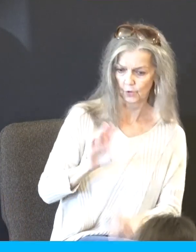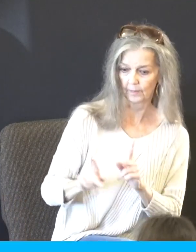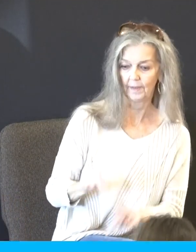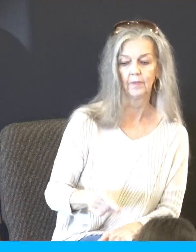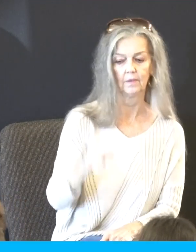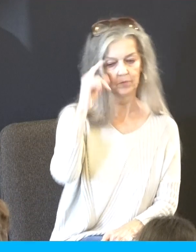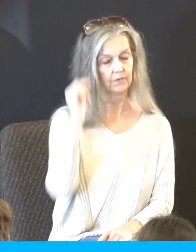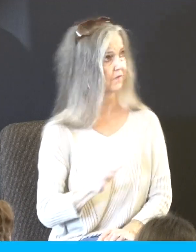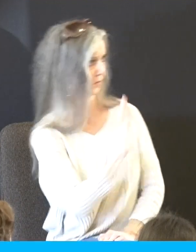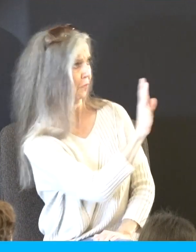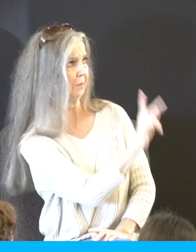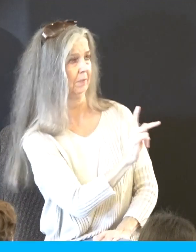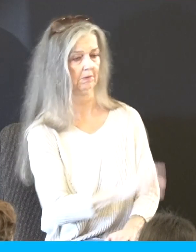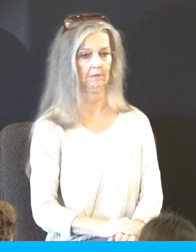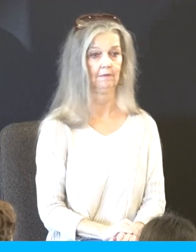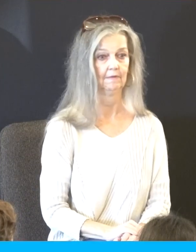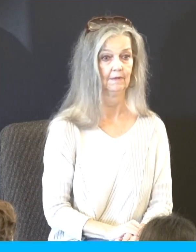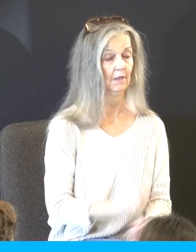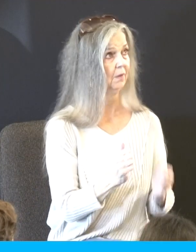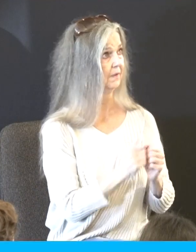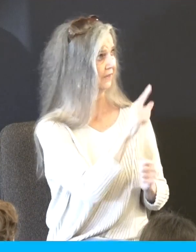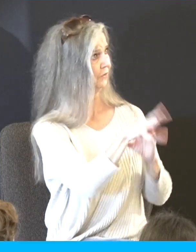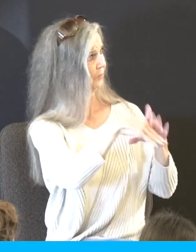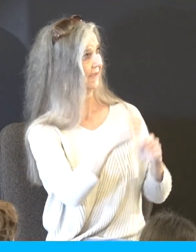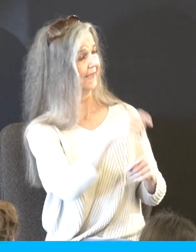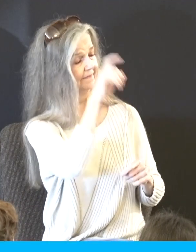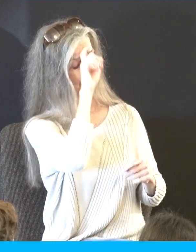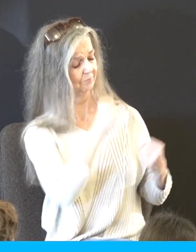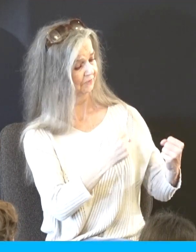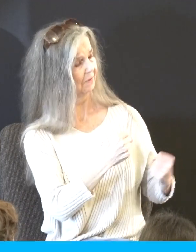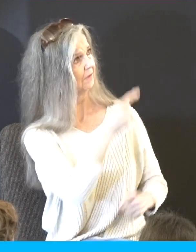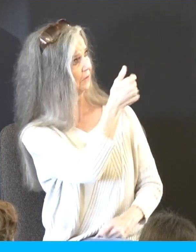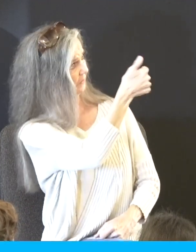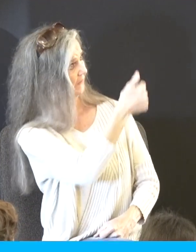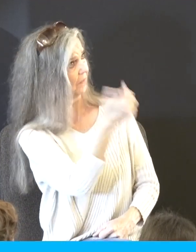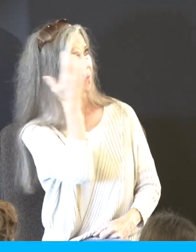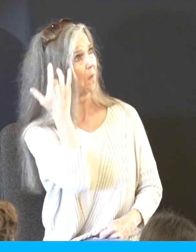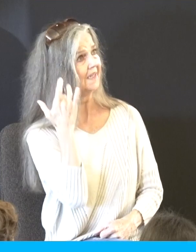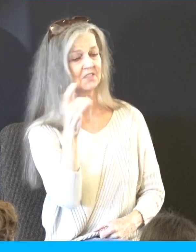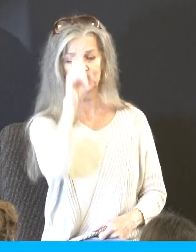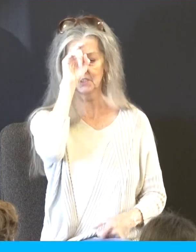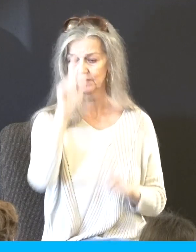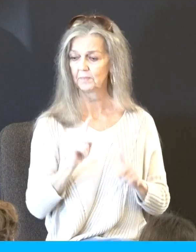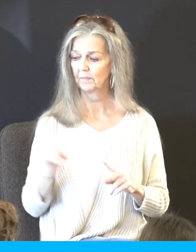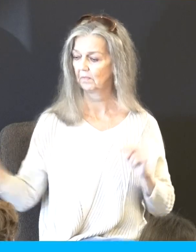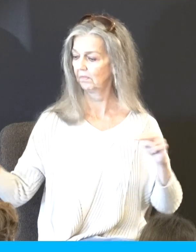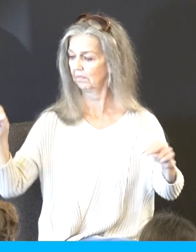brought forth out of Egypt with a great hand and with great power and a mighty hand. Wherefore should the Egyptians speak and say, for mischief